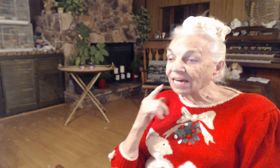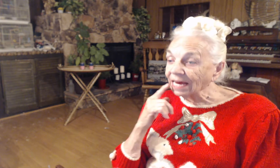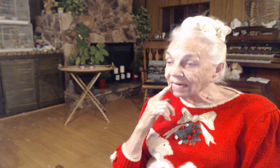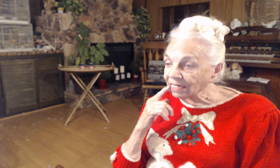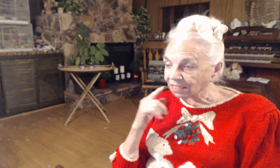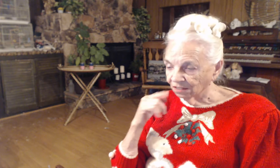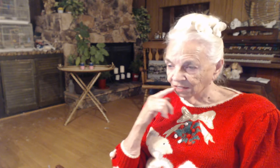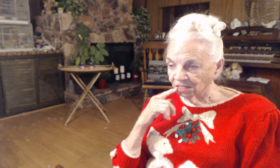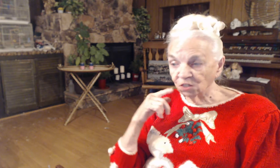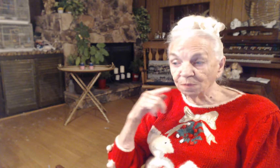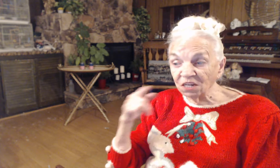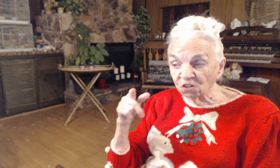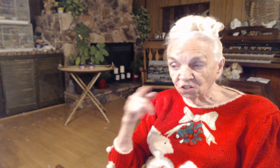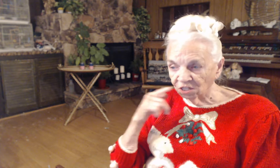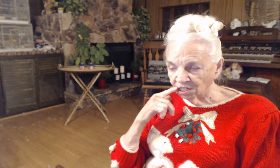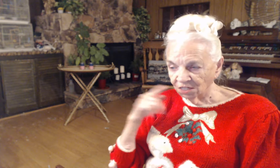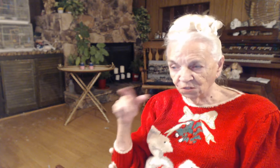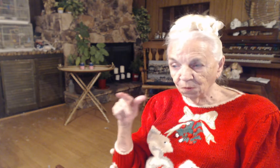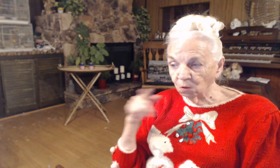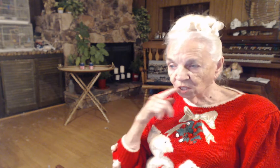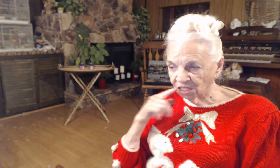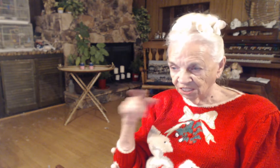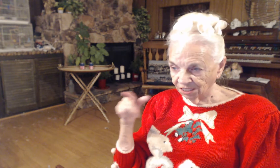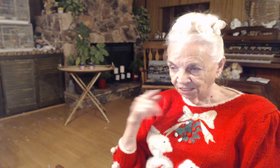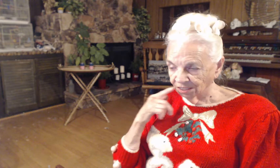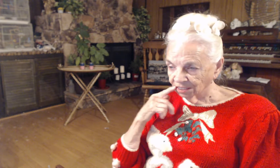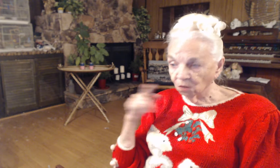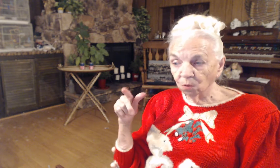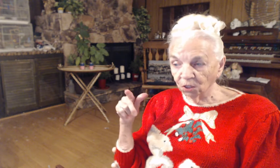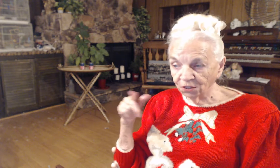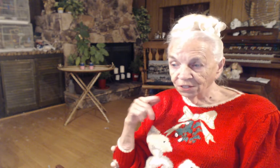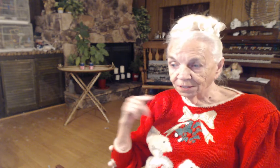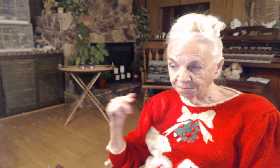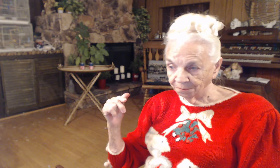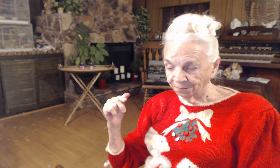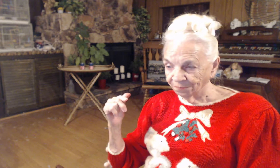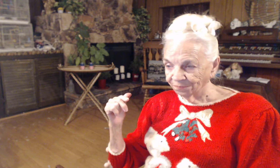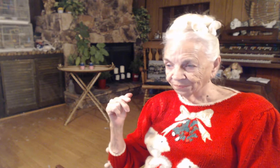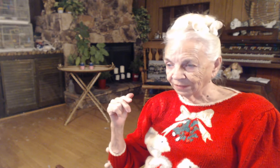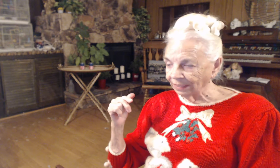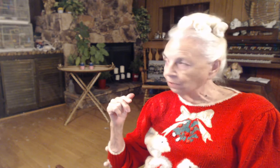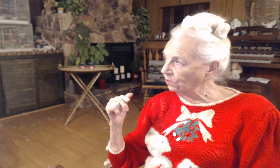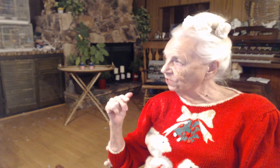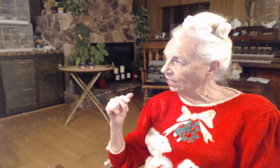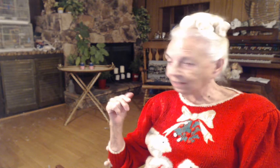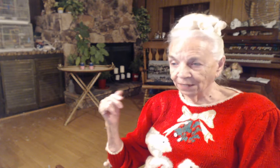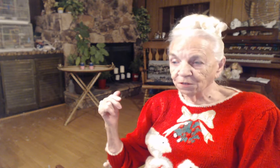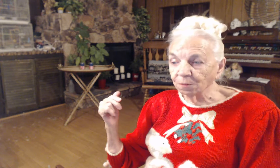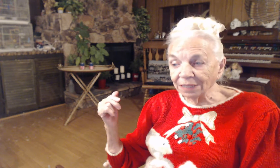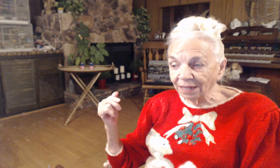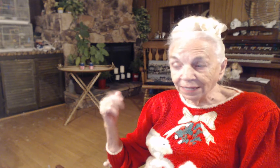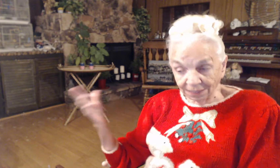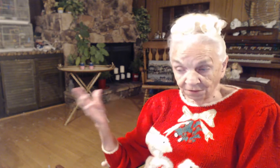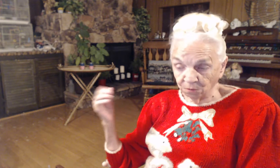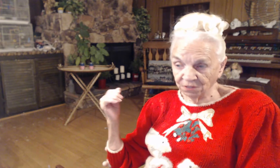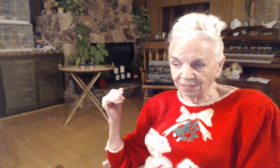say, speech, spoke, a word. He would say, let there be light. And there was light.